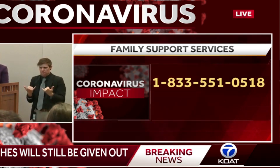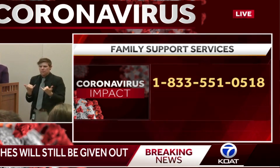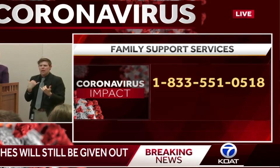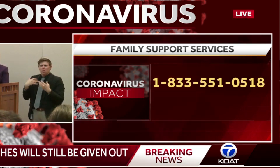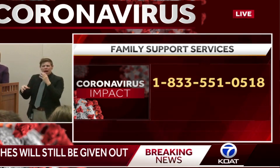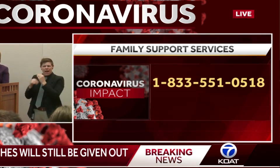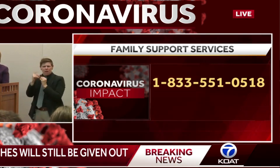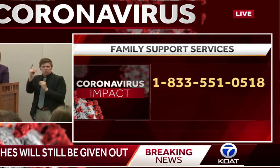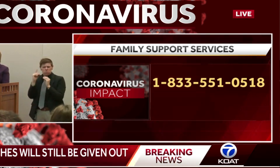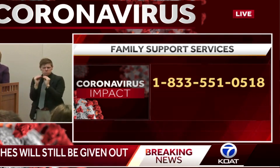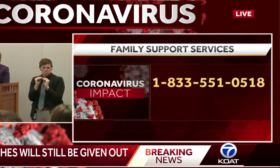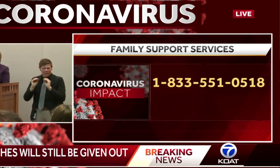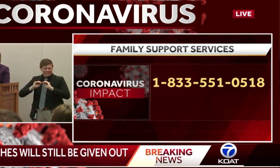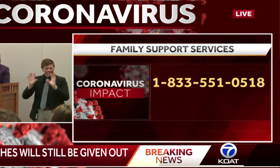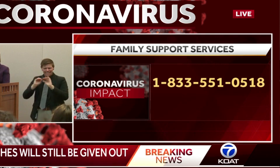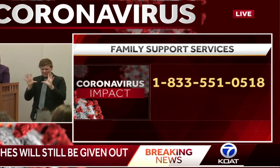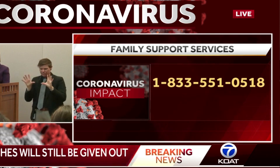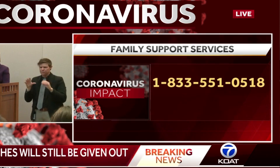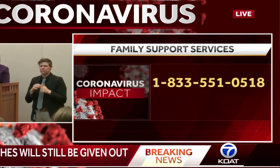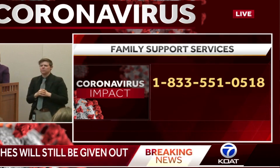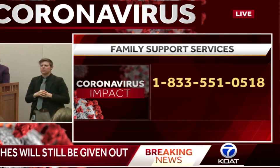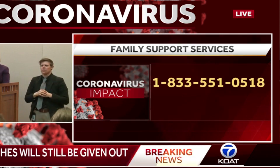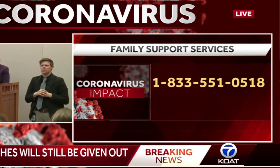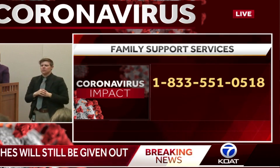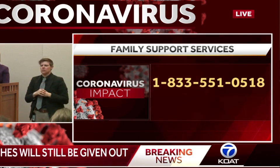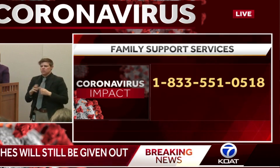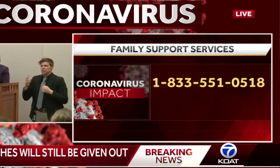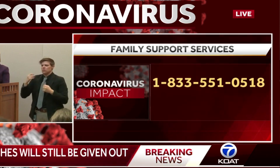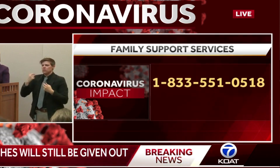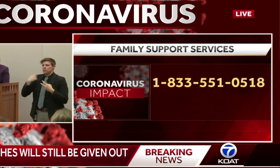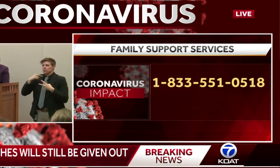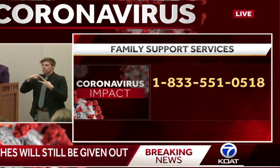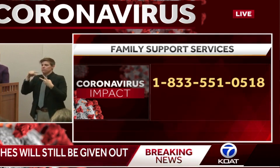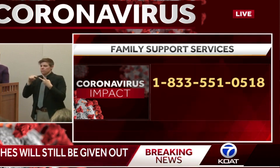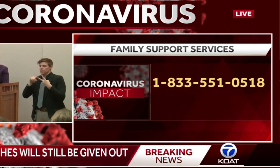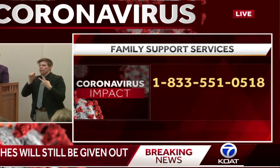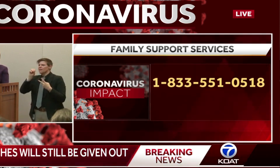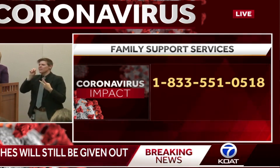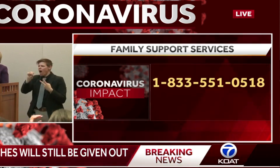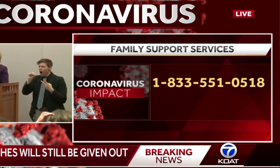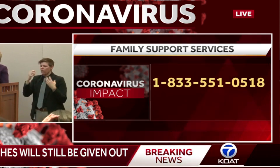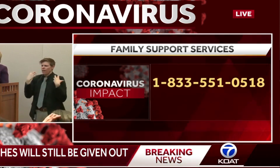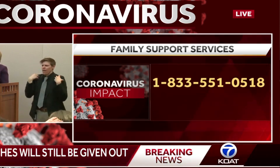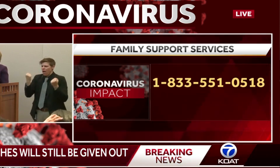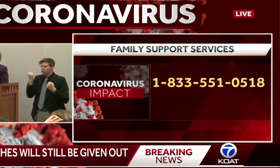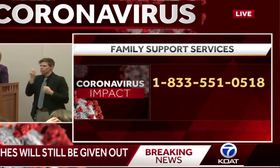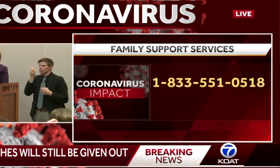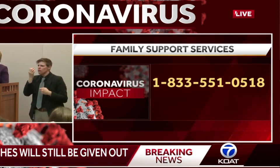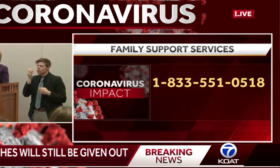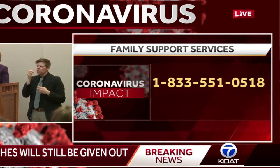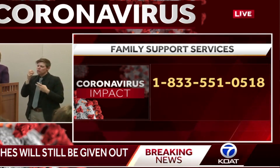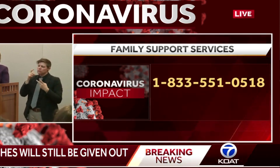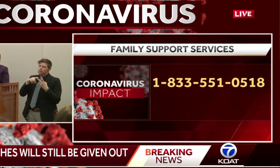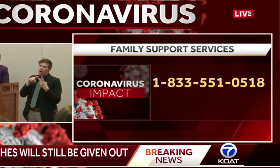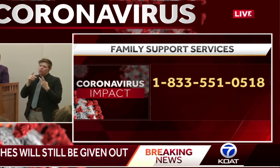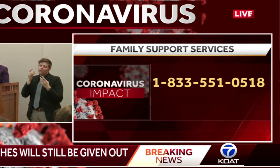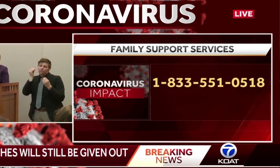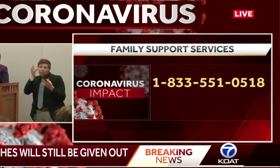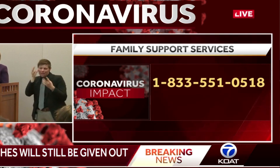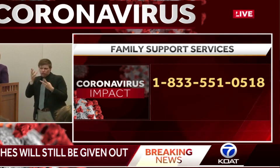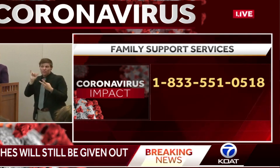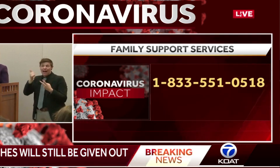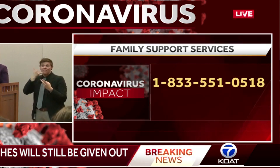number I gave you for all non-health issues, the 833-551-0518, just